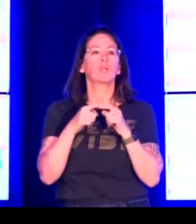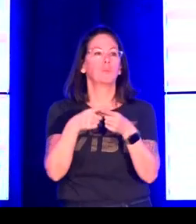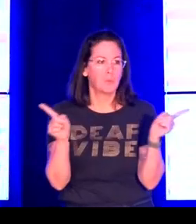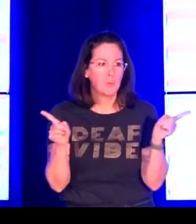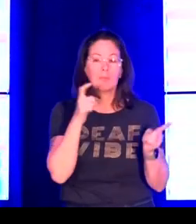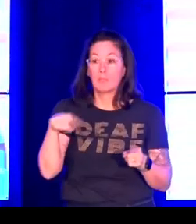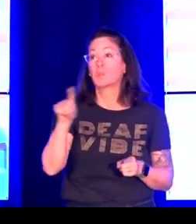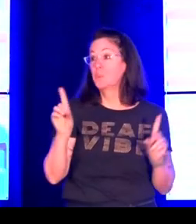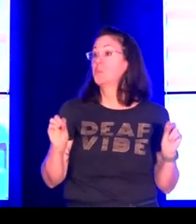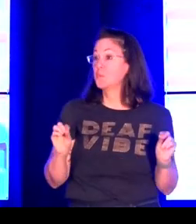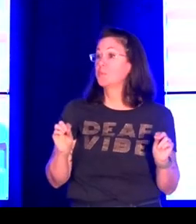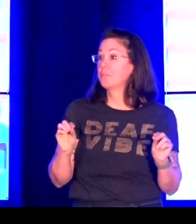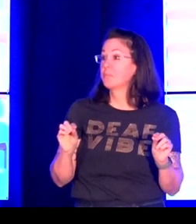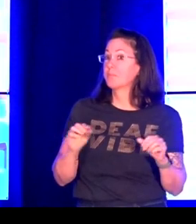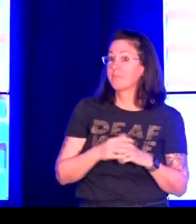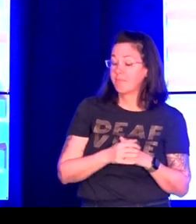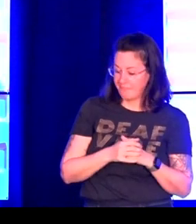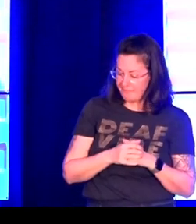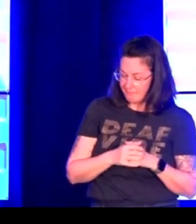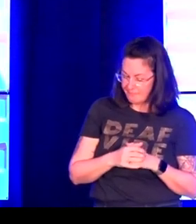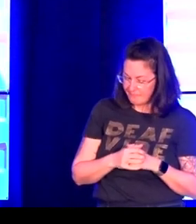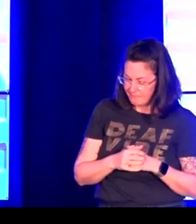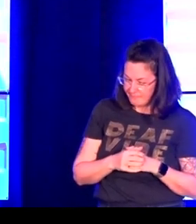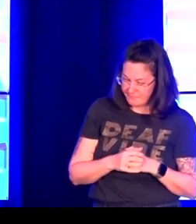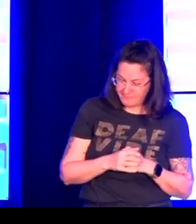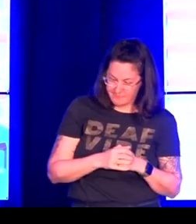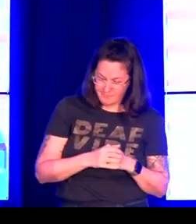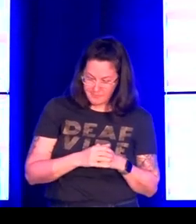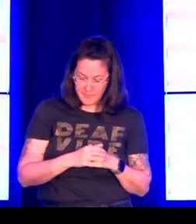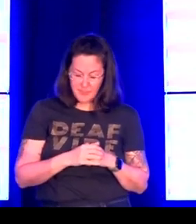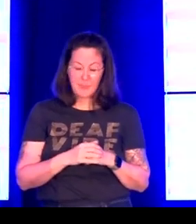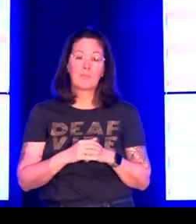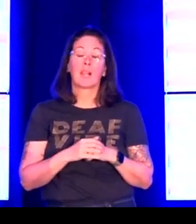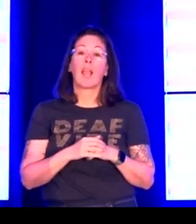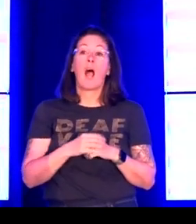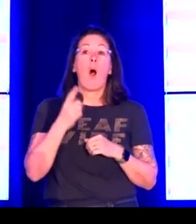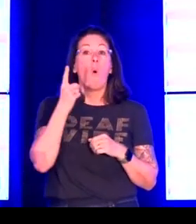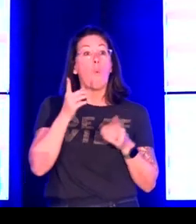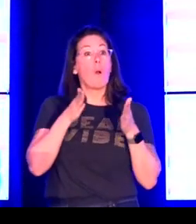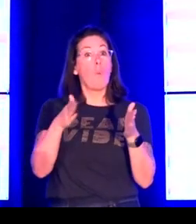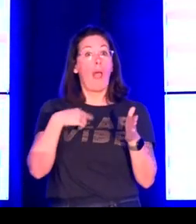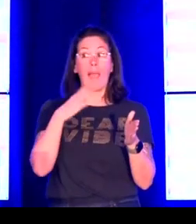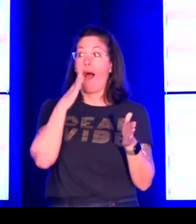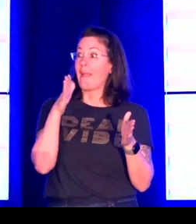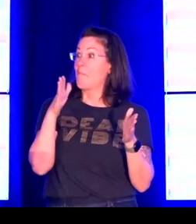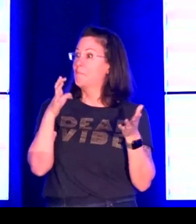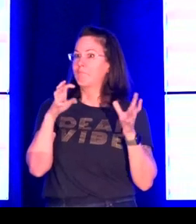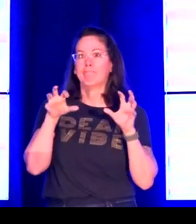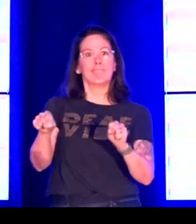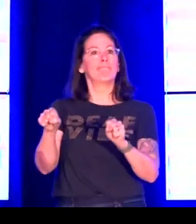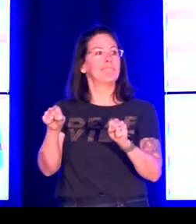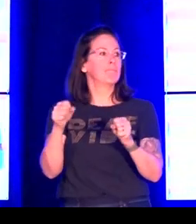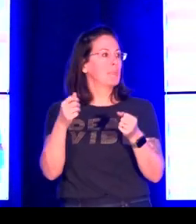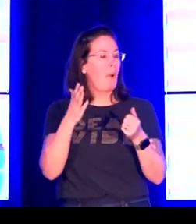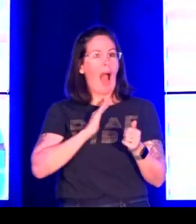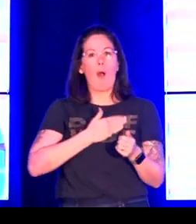When I was thinking I didn't have any authority, who am I to contribute to this field? I'm talking to those of you